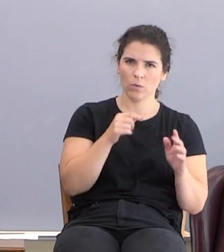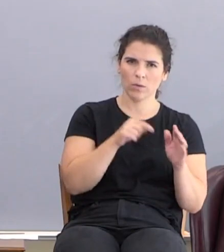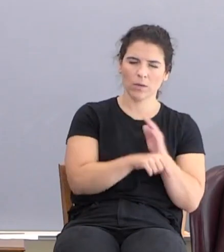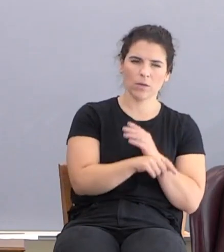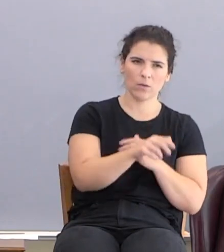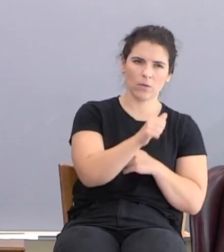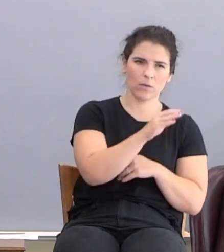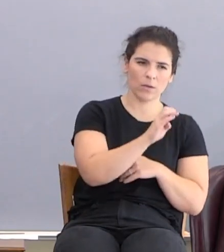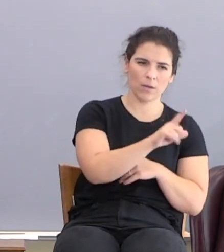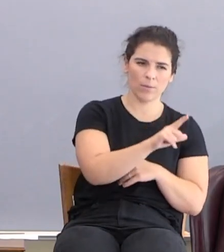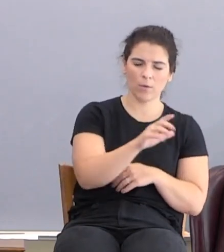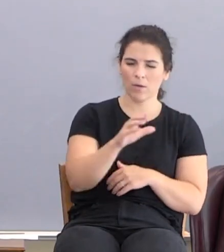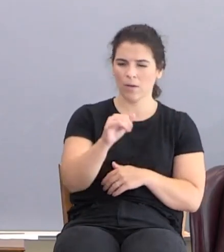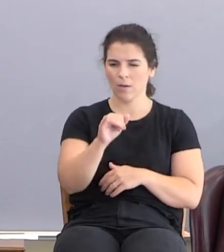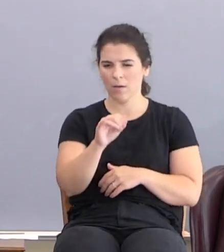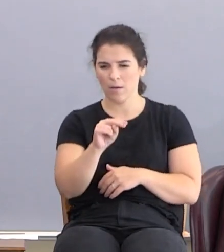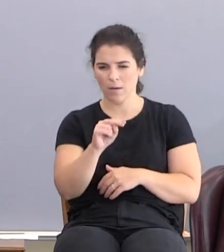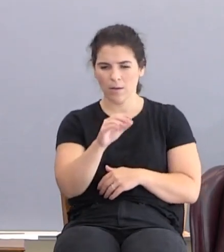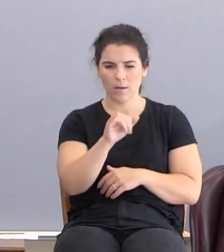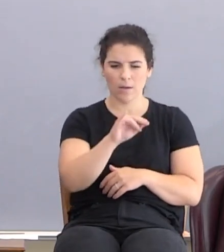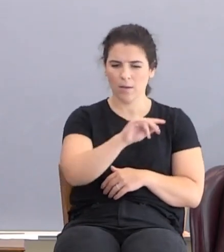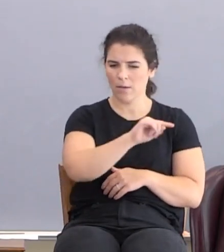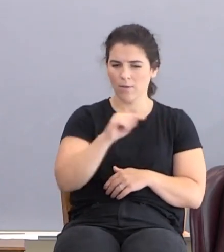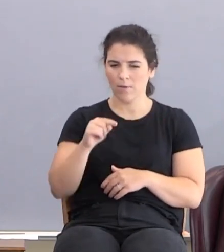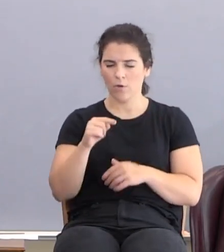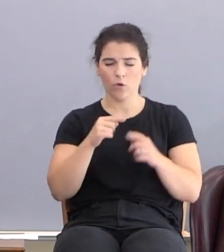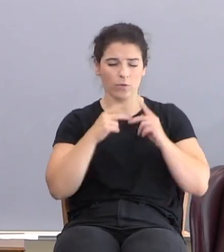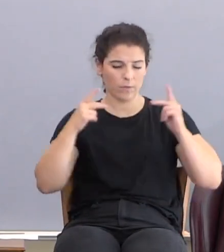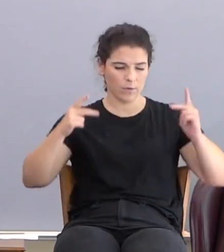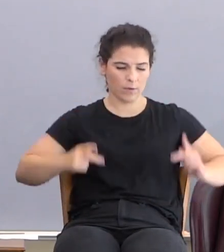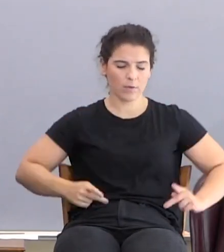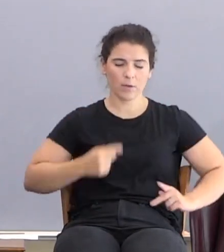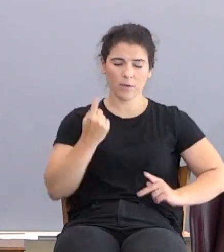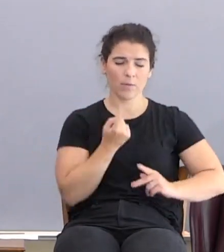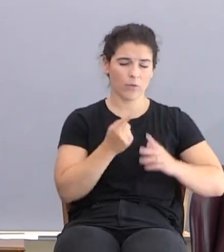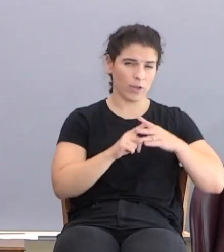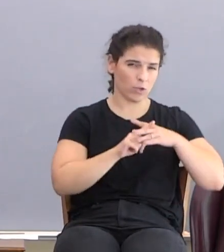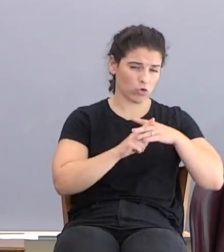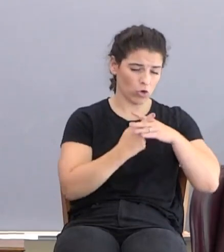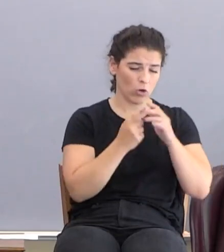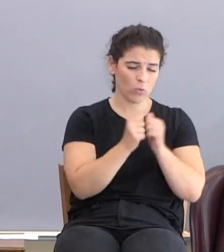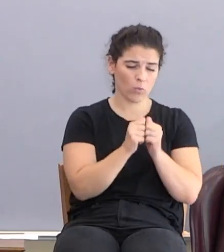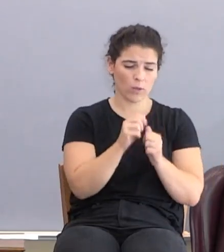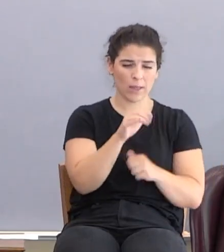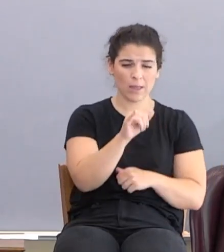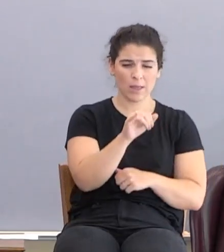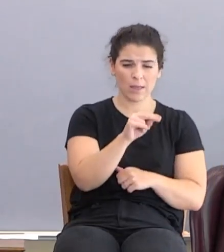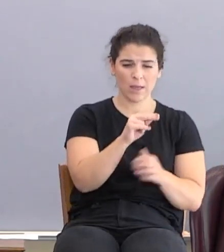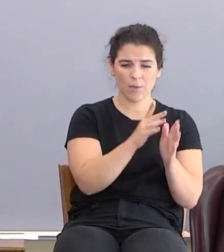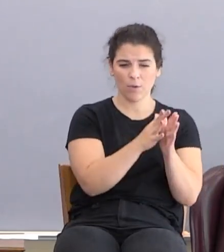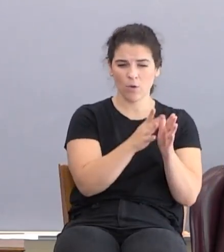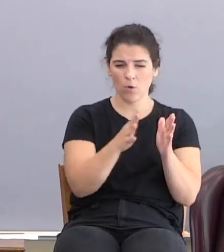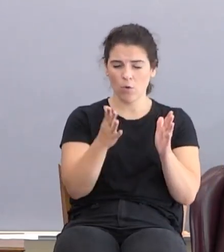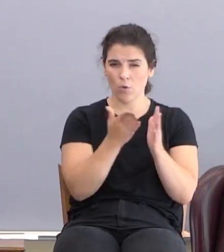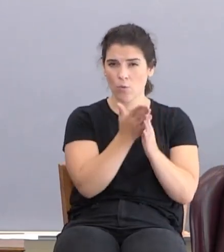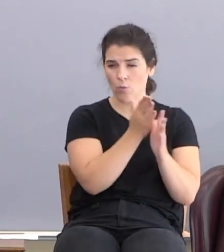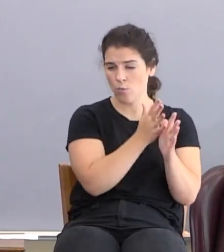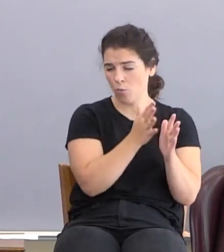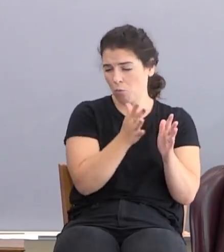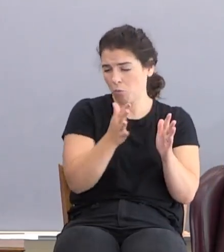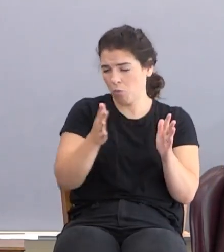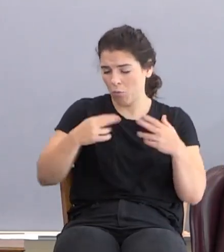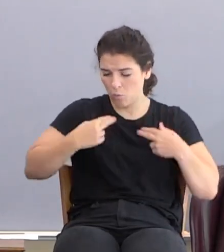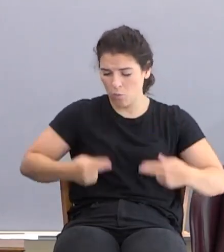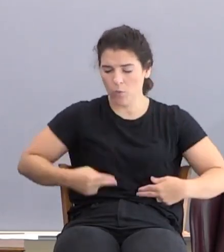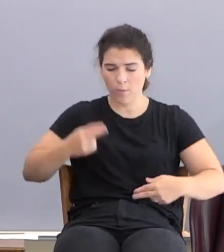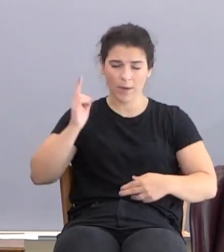Well, Cain was the first one in the line of Pharisees. Something got started with Cain that's lasted all through human history. In fact, it will last all the way